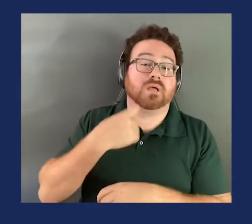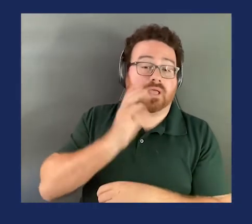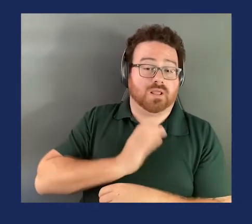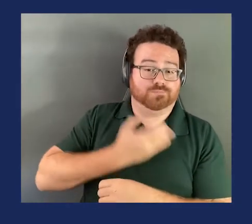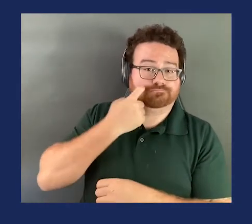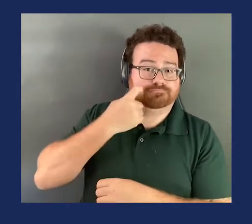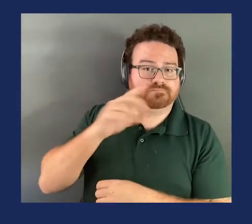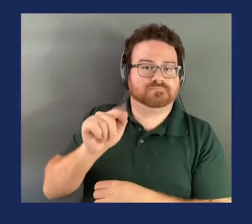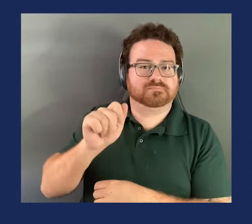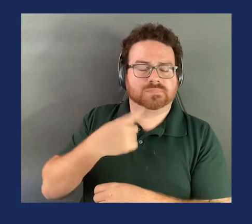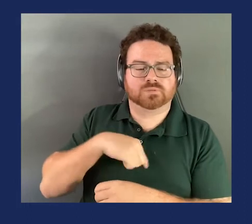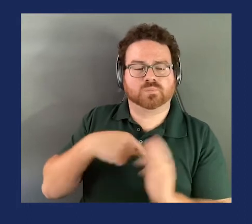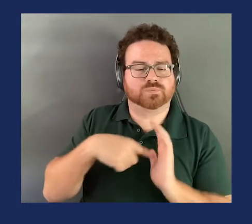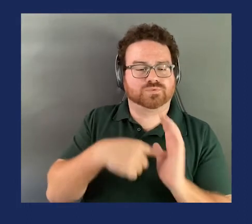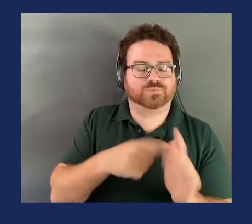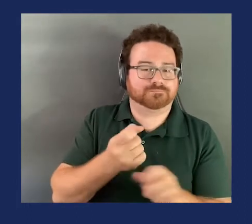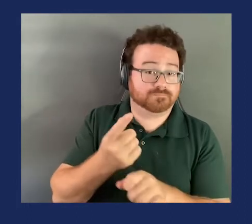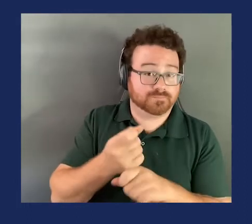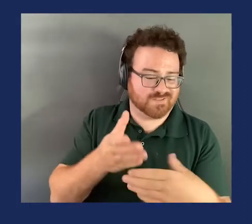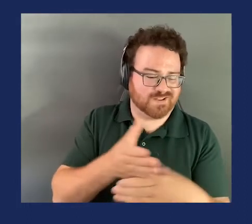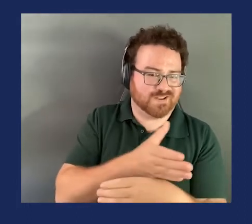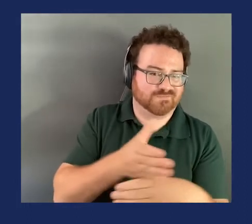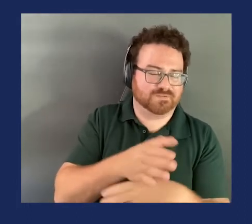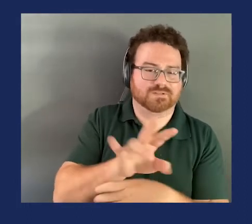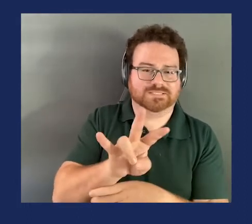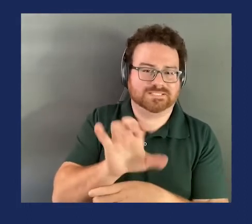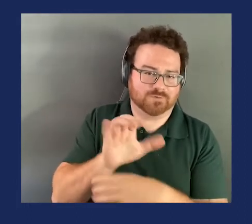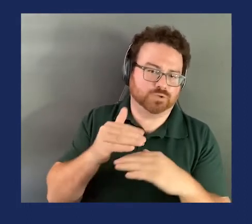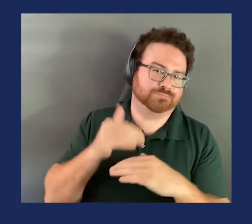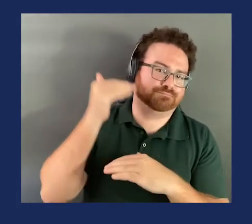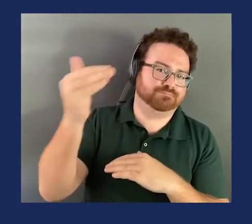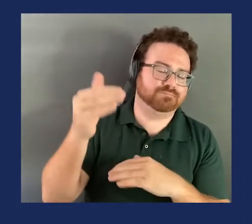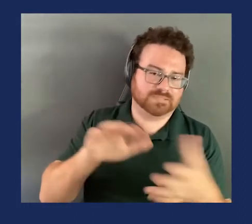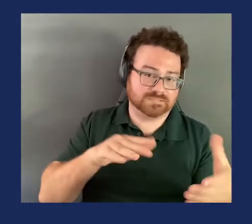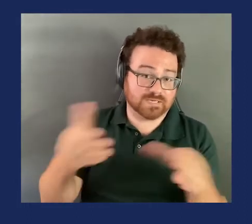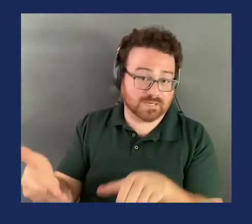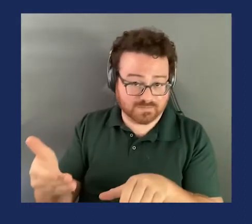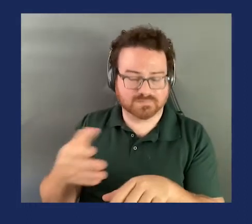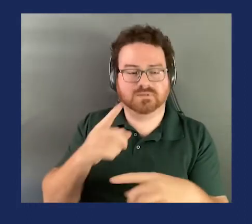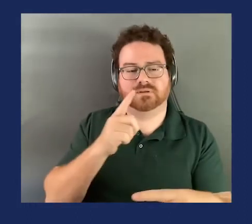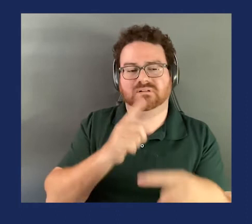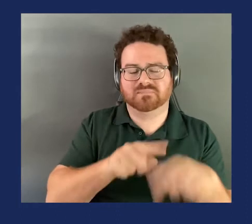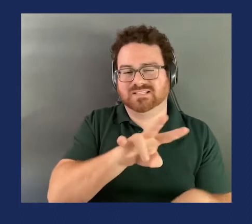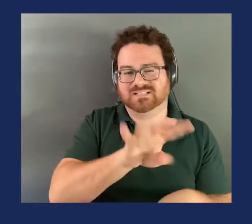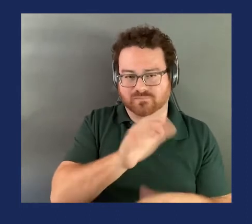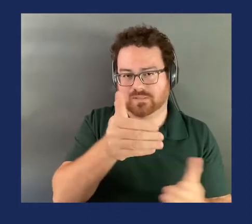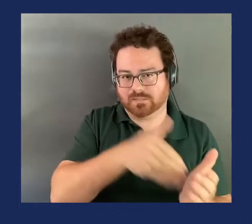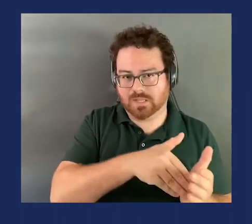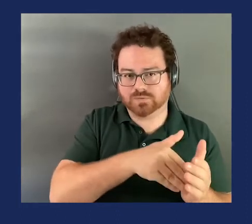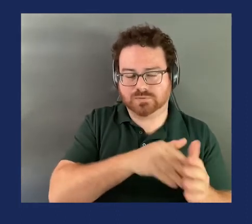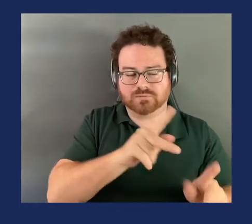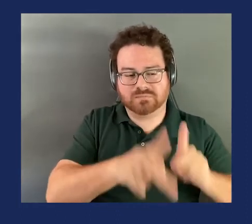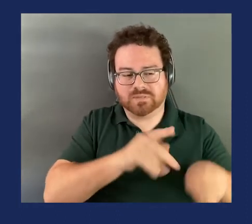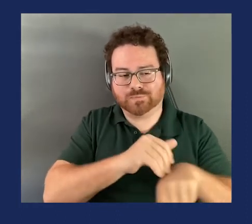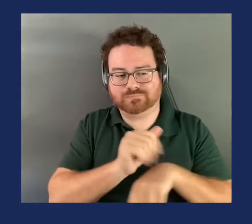annually an average of more than 700 deaths and an estimated 100,000 emergency room department treated injuries